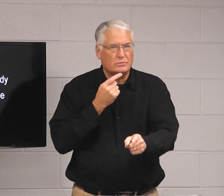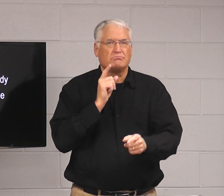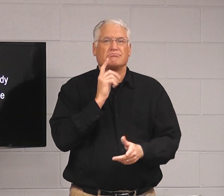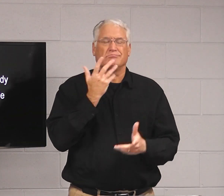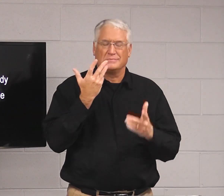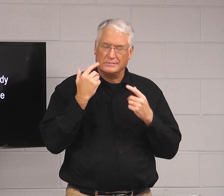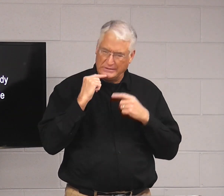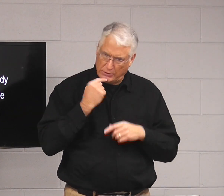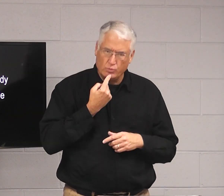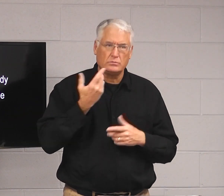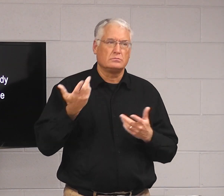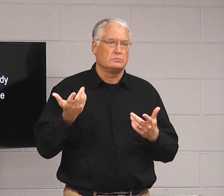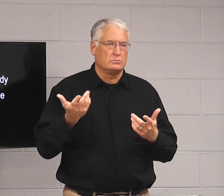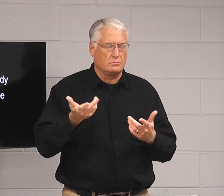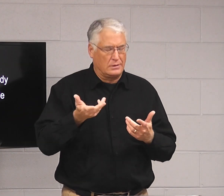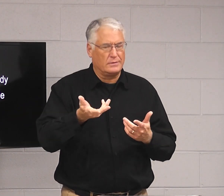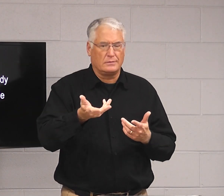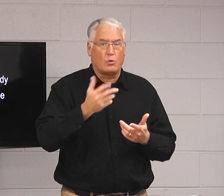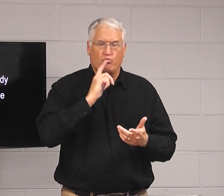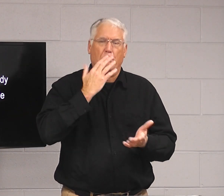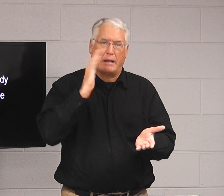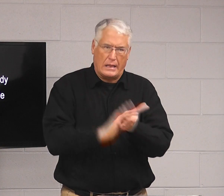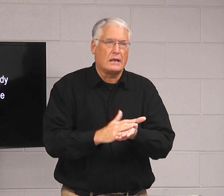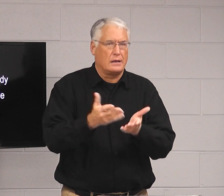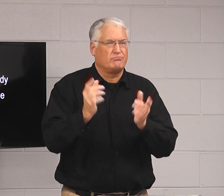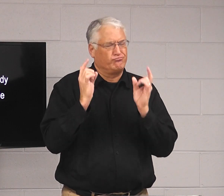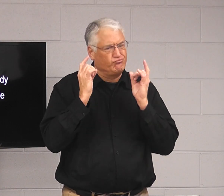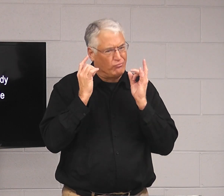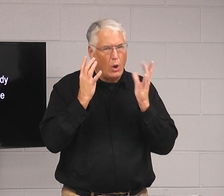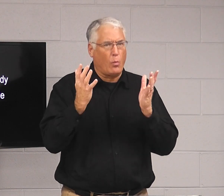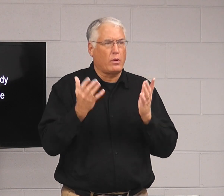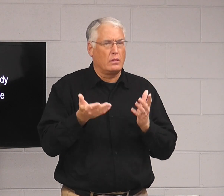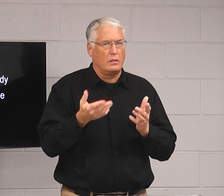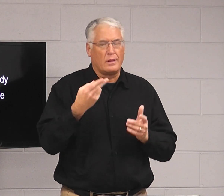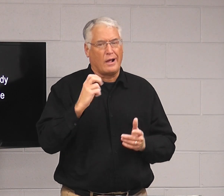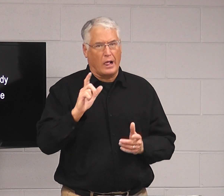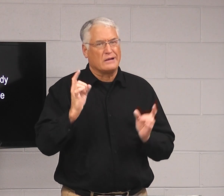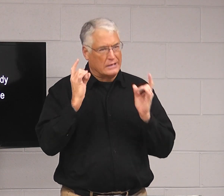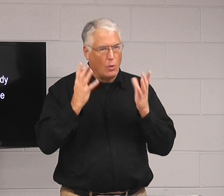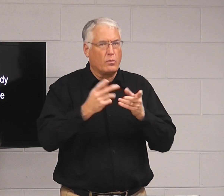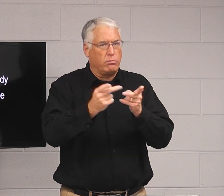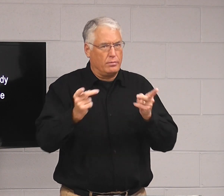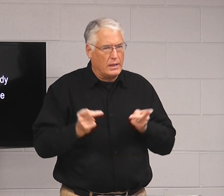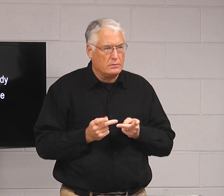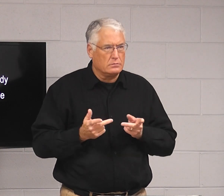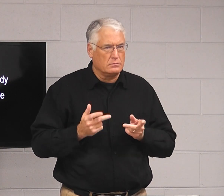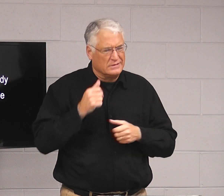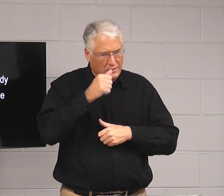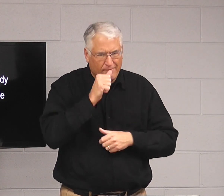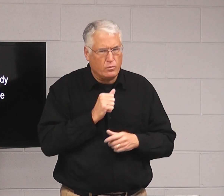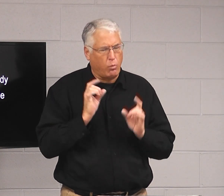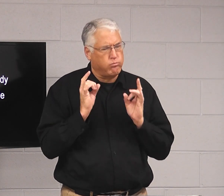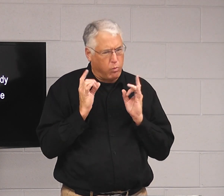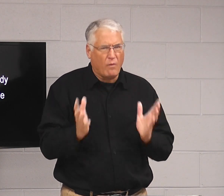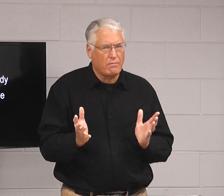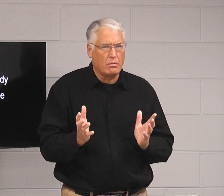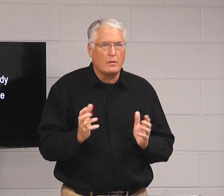Because it is a serious thing. It's very serious. It is bad. It's awful. It's a terrible place. People are